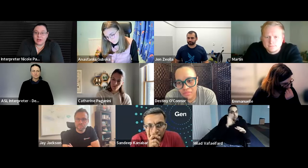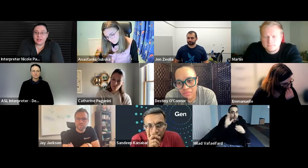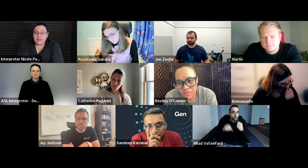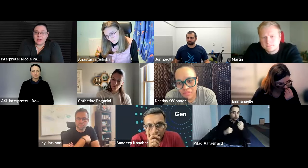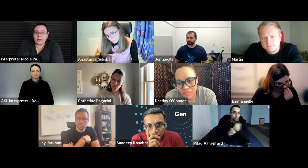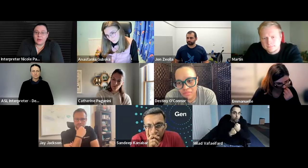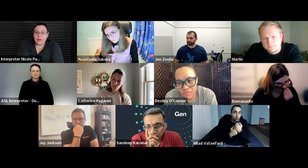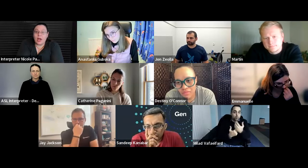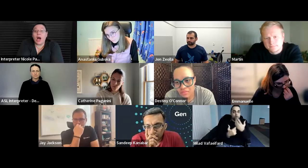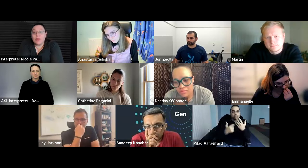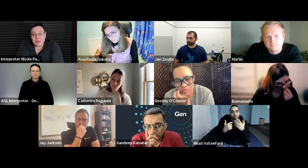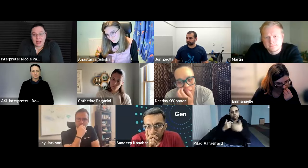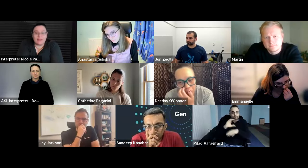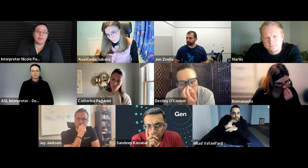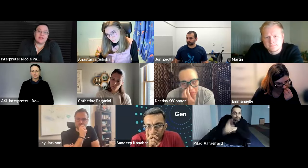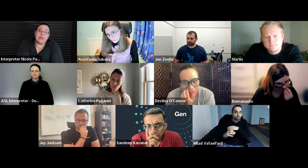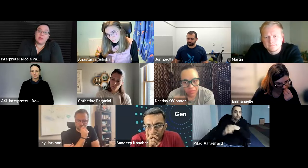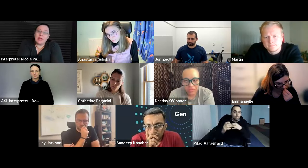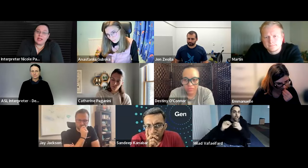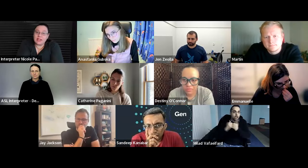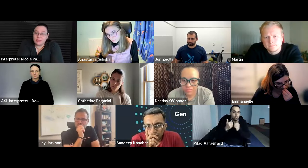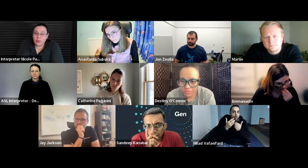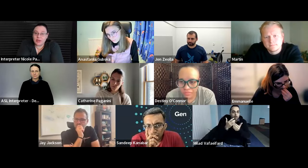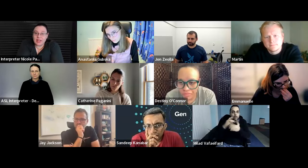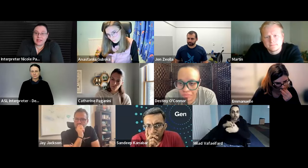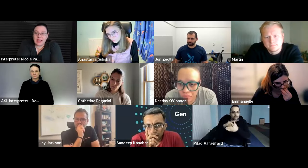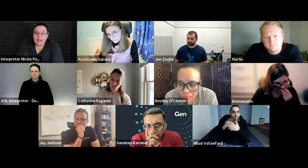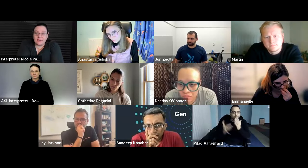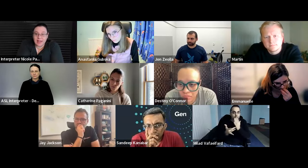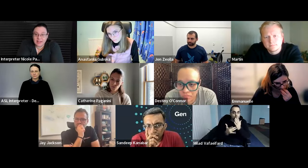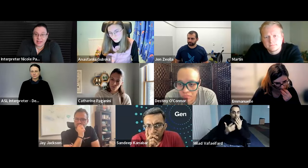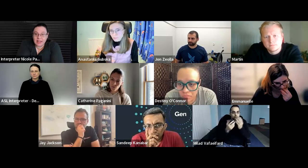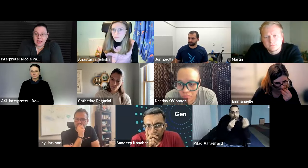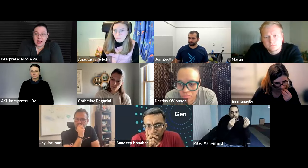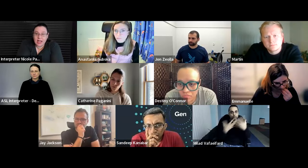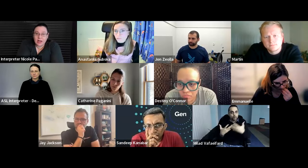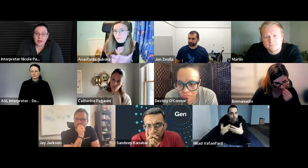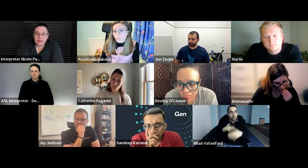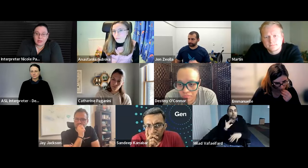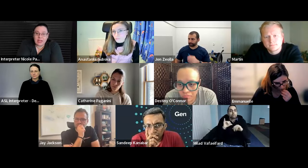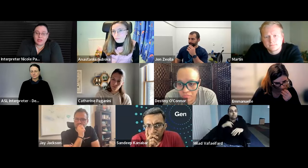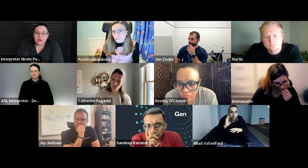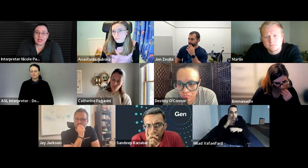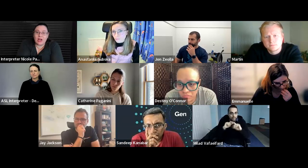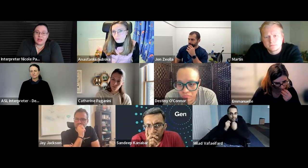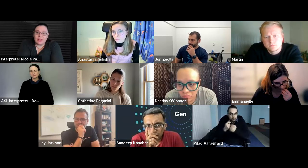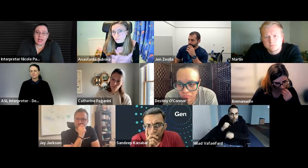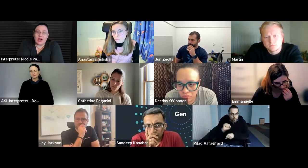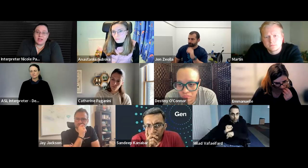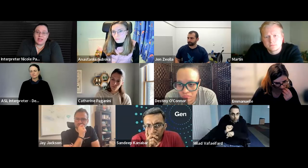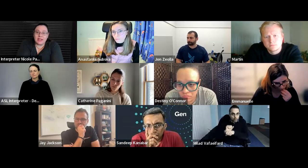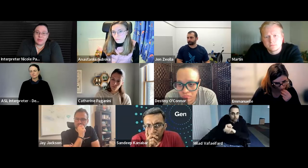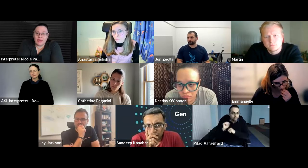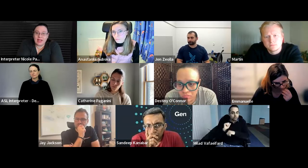that there is accomplishment coming from this so maybe we could support this and invest in it to make sure that